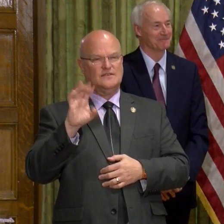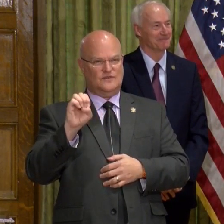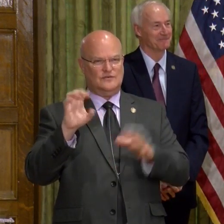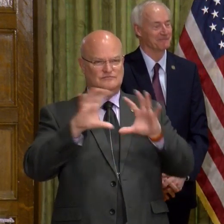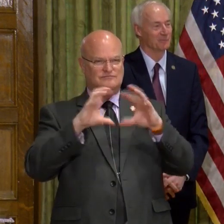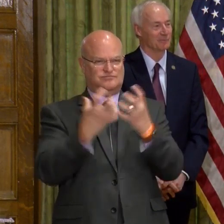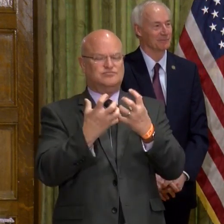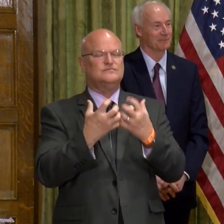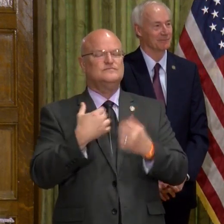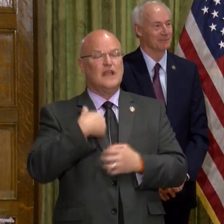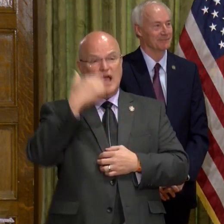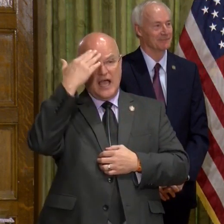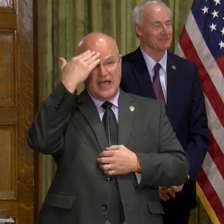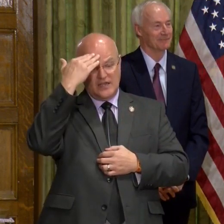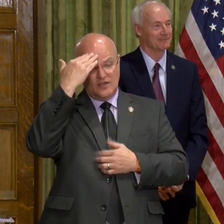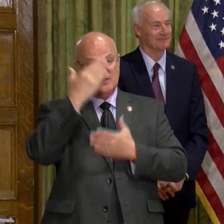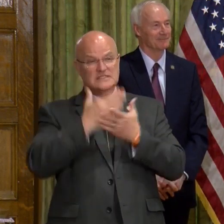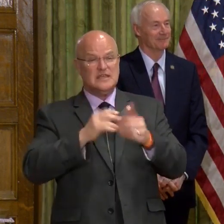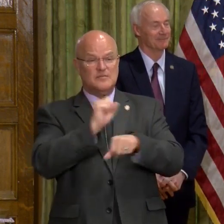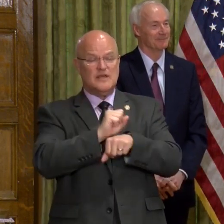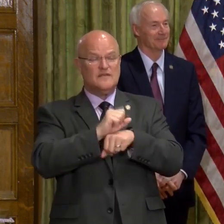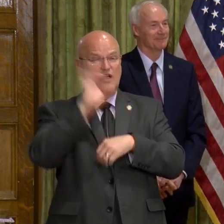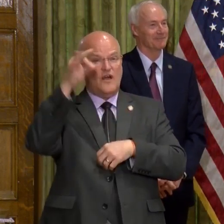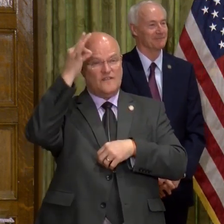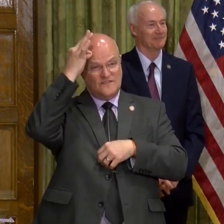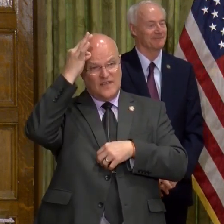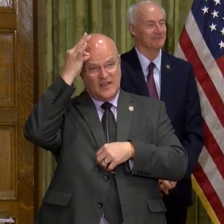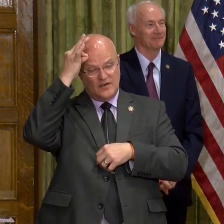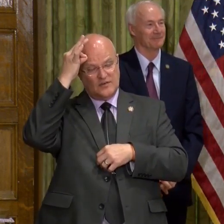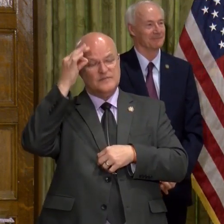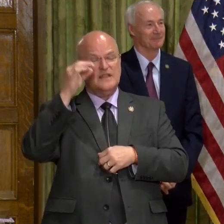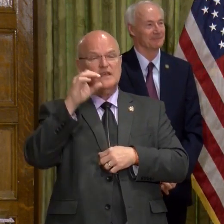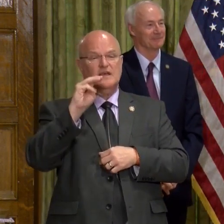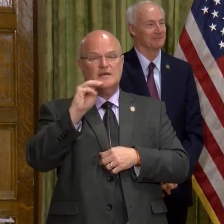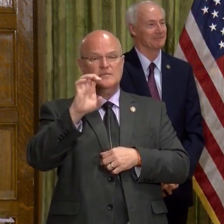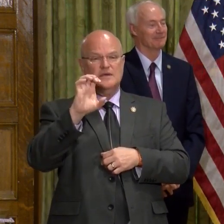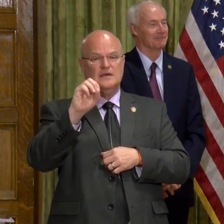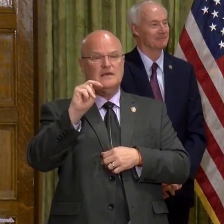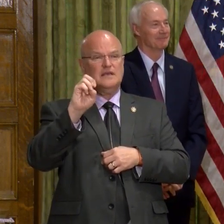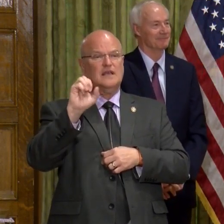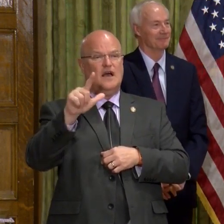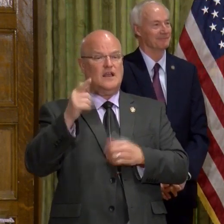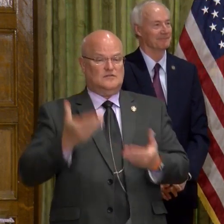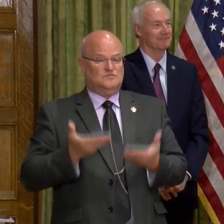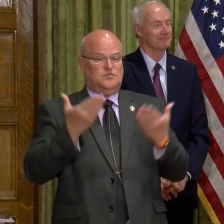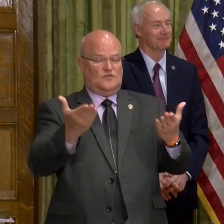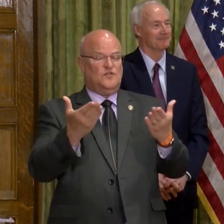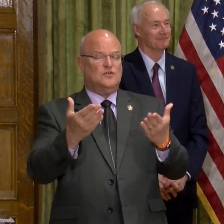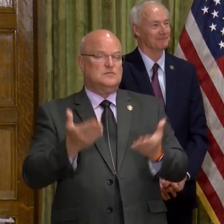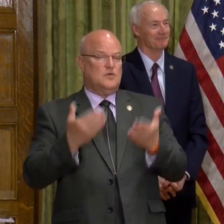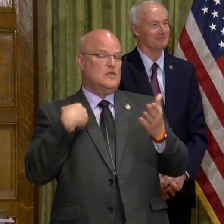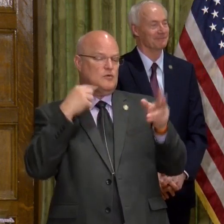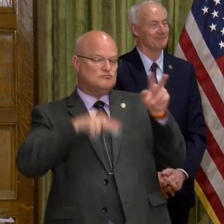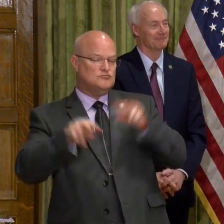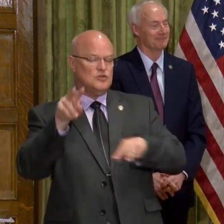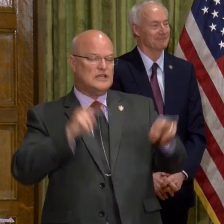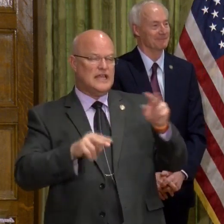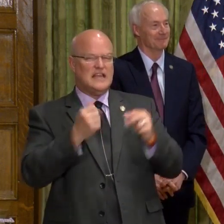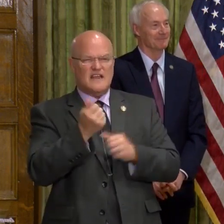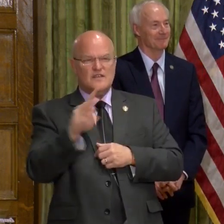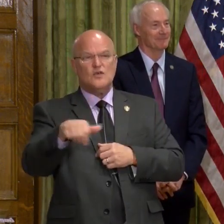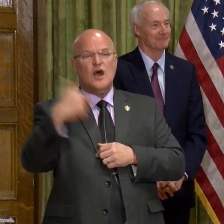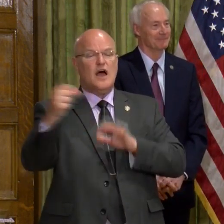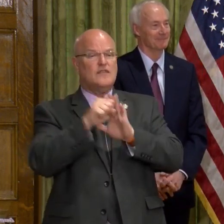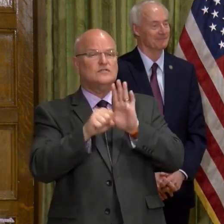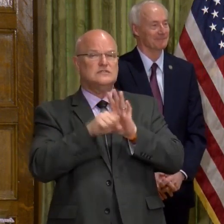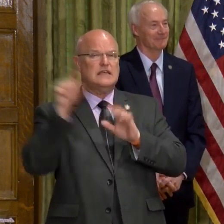there's some efforts now on a federal basis on this. Leader McConnell has put forward some proposals that we're taking a look at. We're taking a look at a few